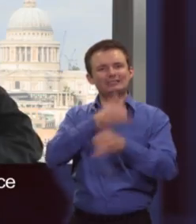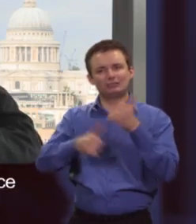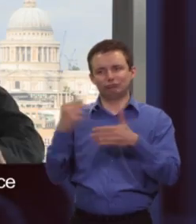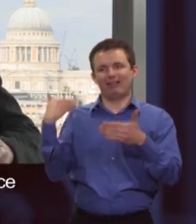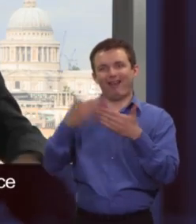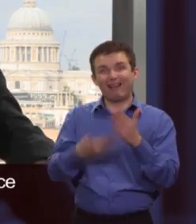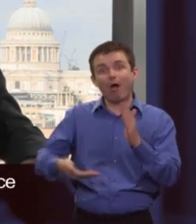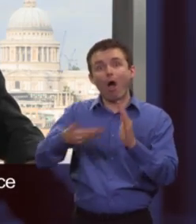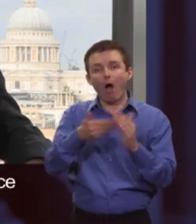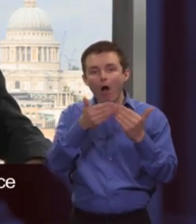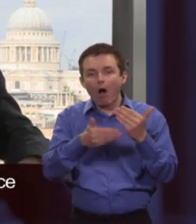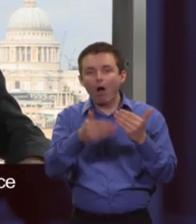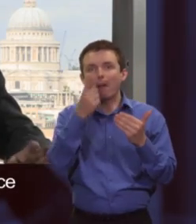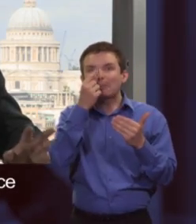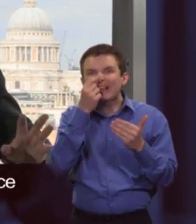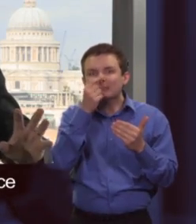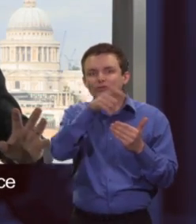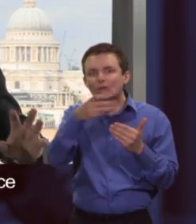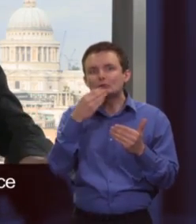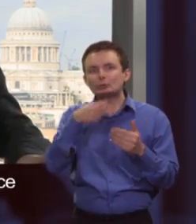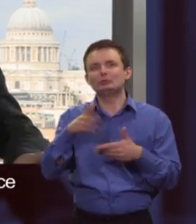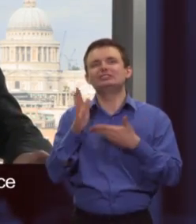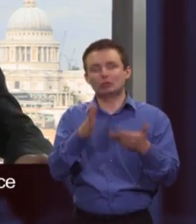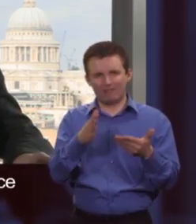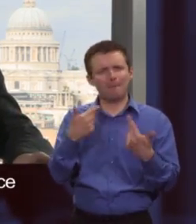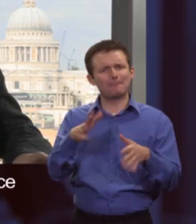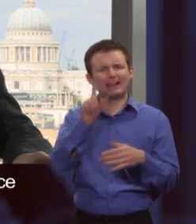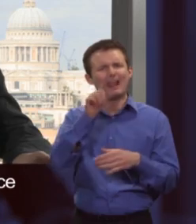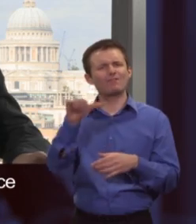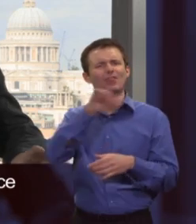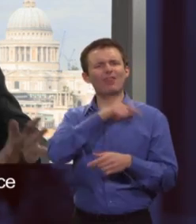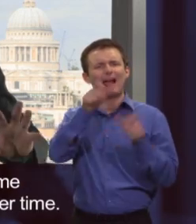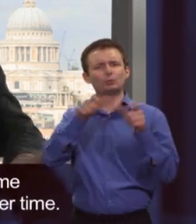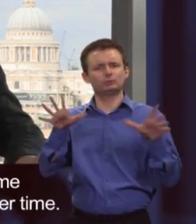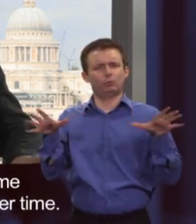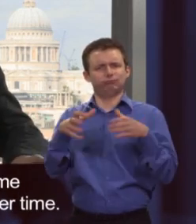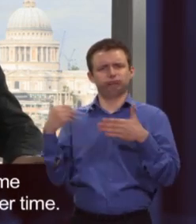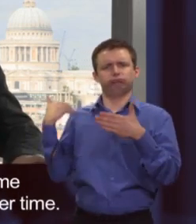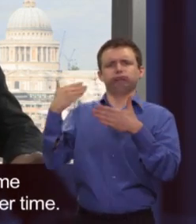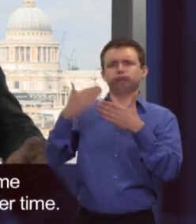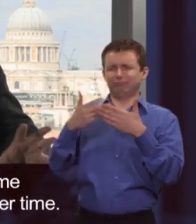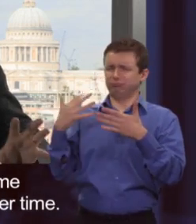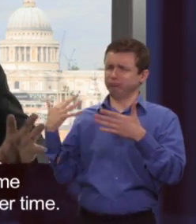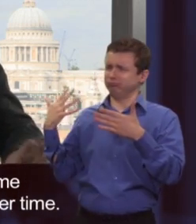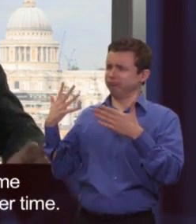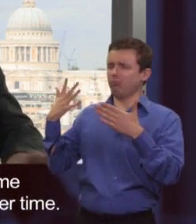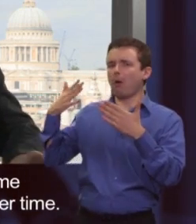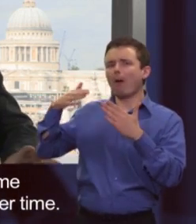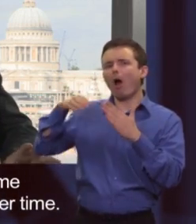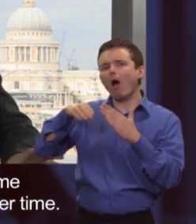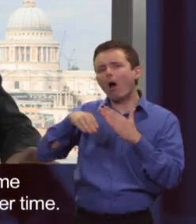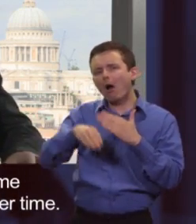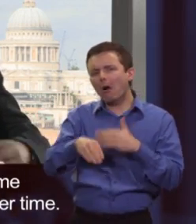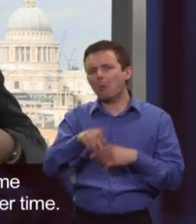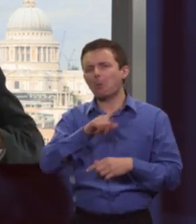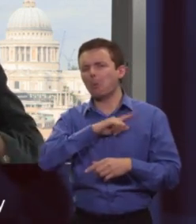The current Text Relay service has about 11,000 users. It's been around for a long time and has declined steadily